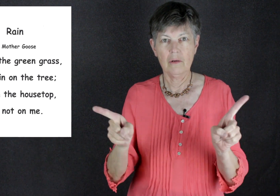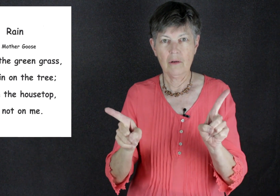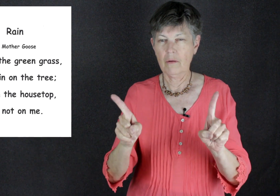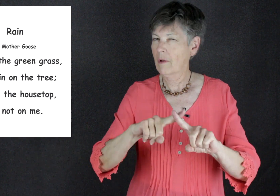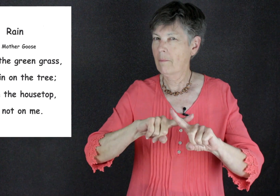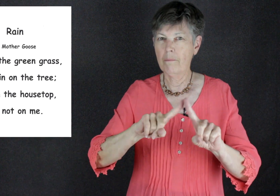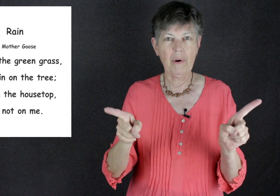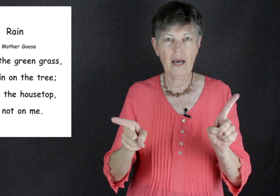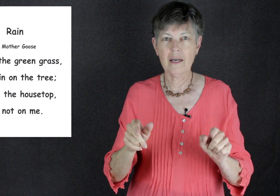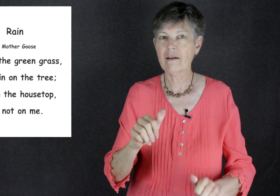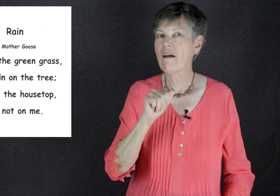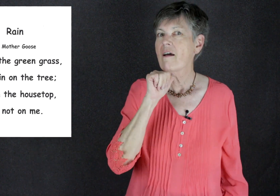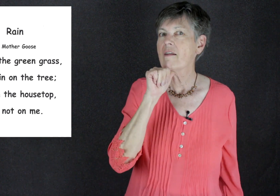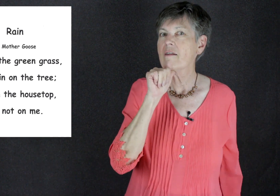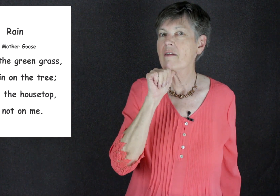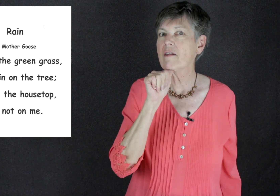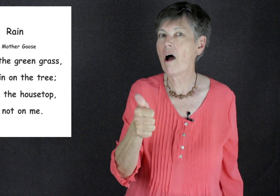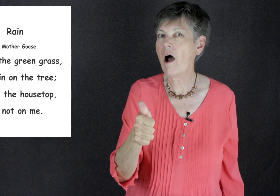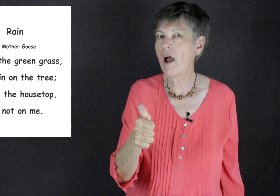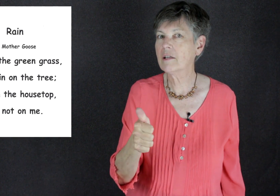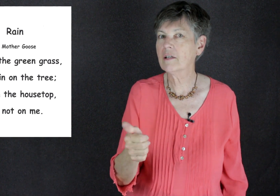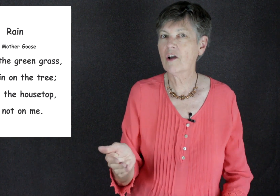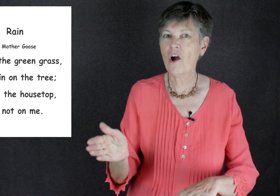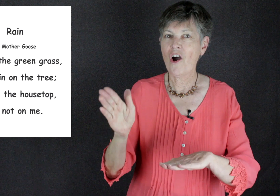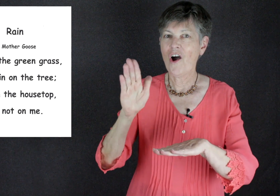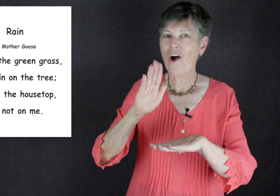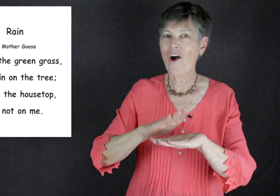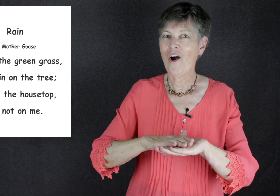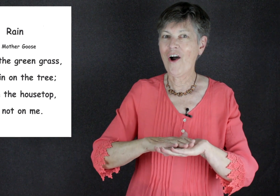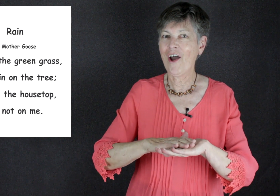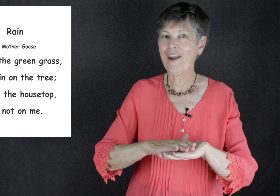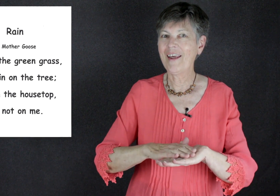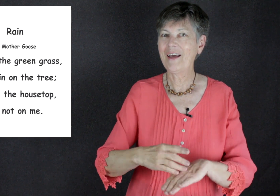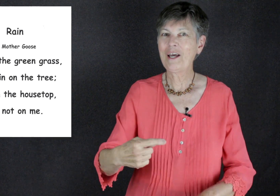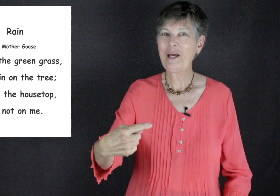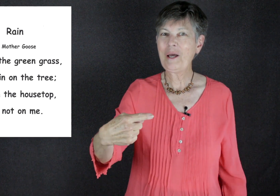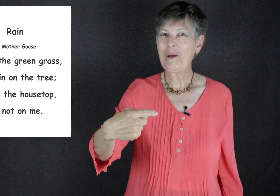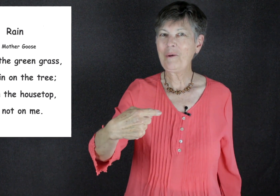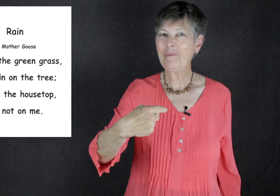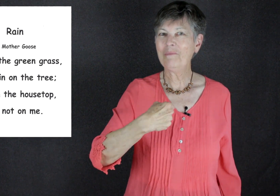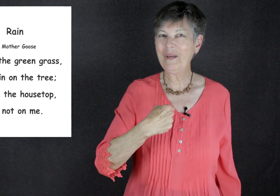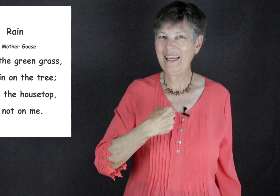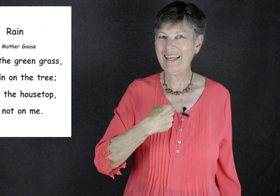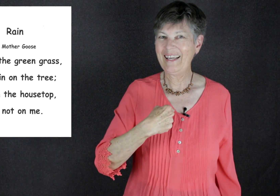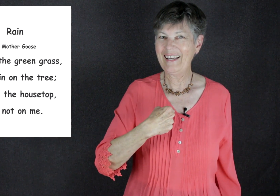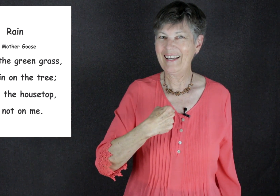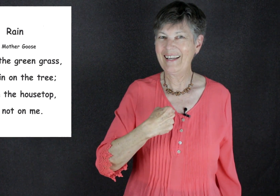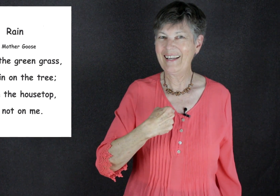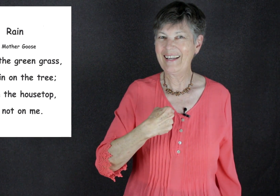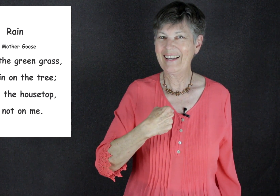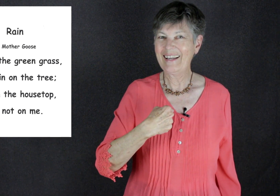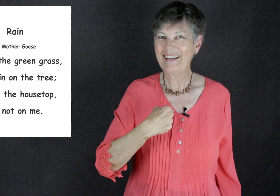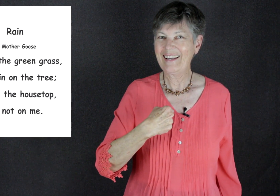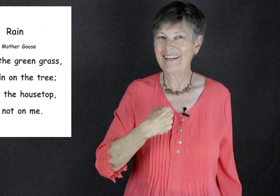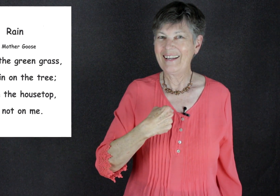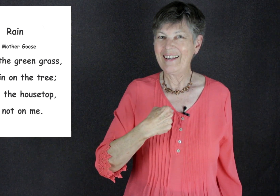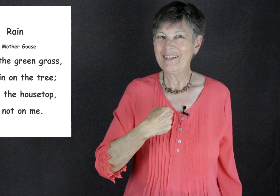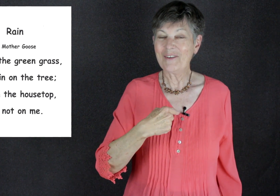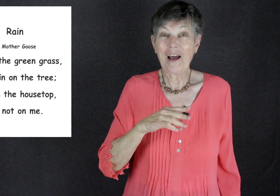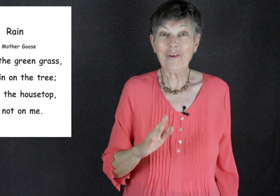but not on me so not